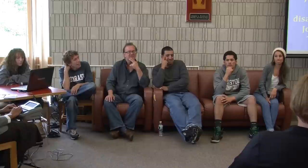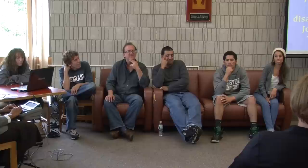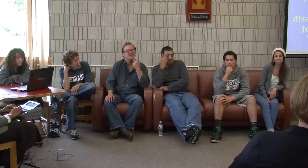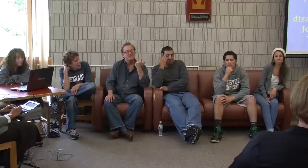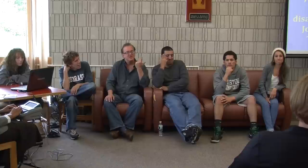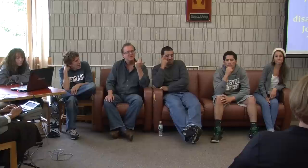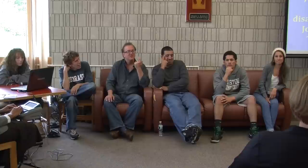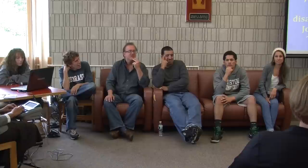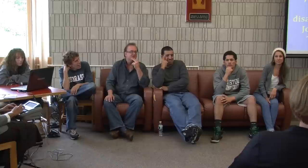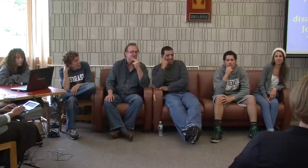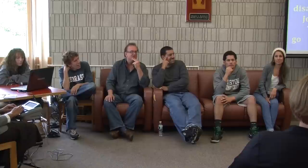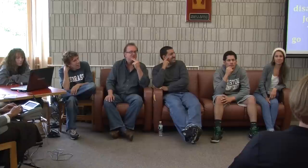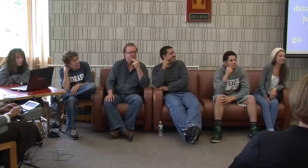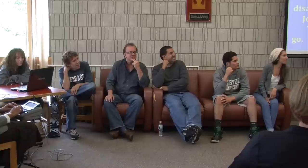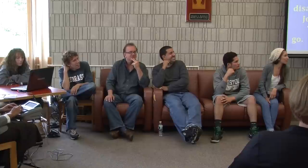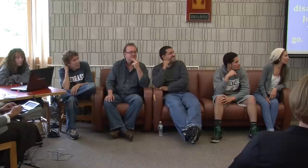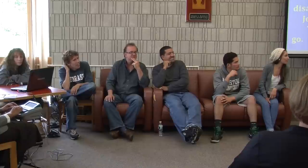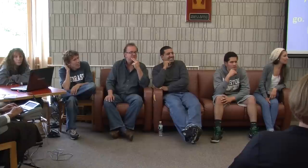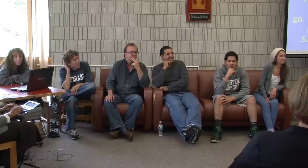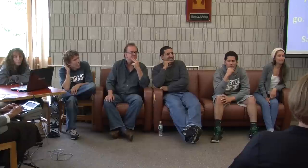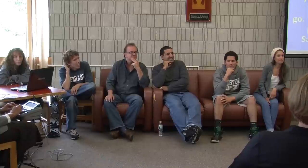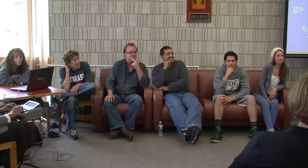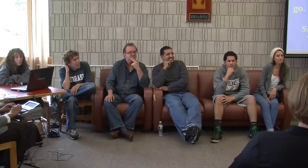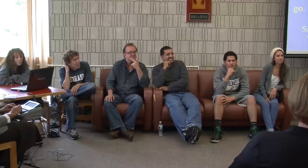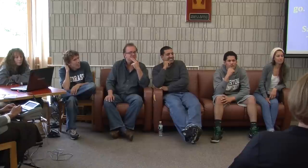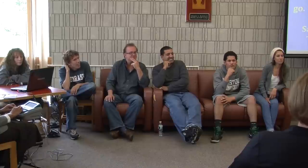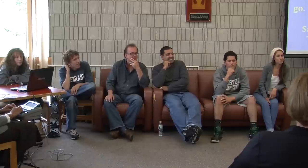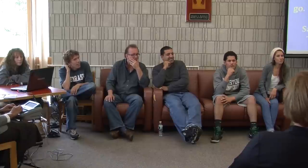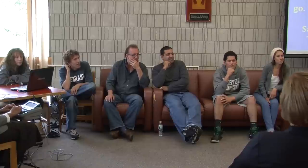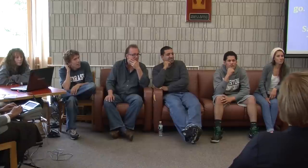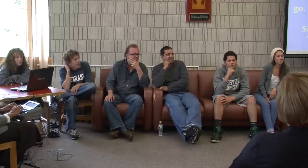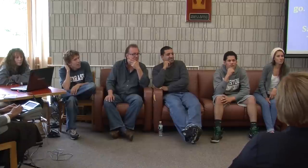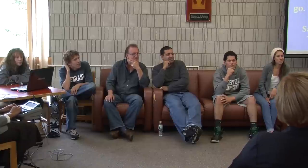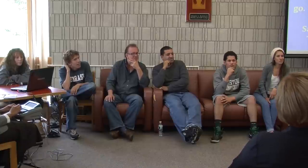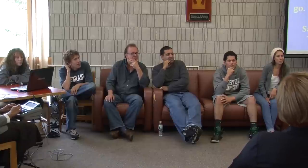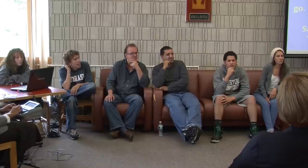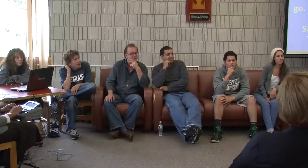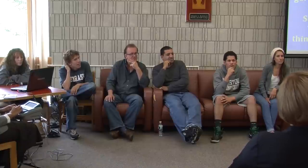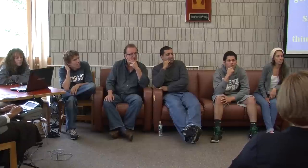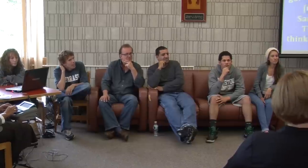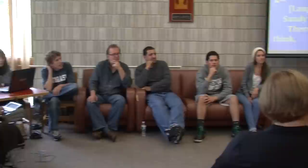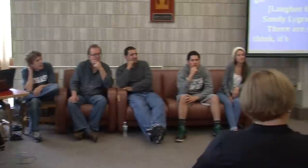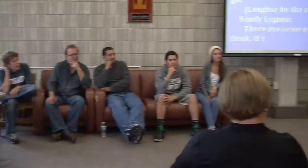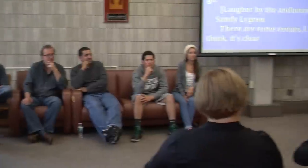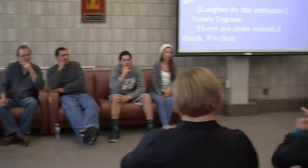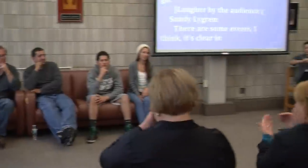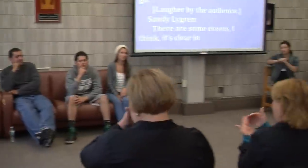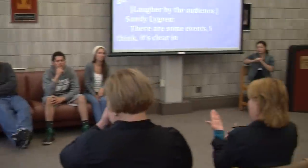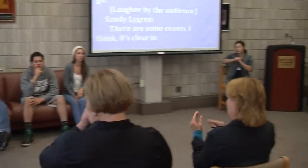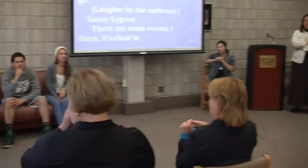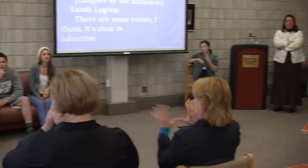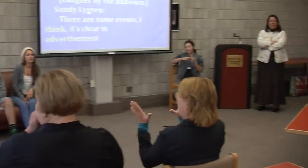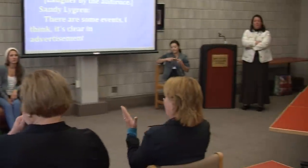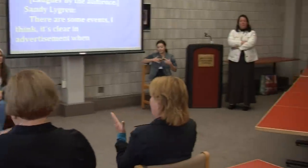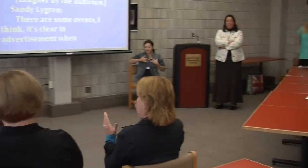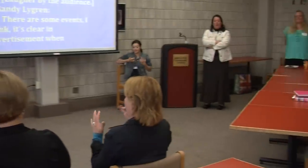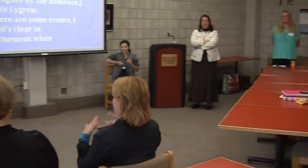I mean, there are some events. I think it's clear in advertisement when an event put on